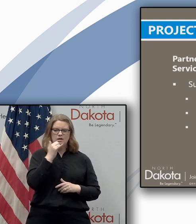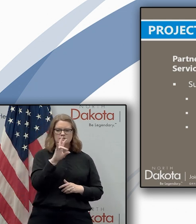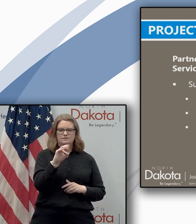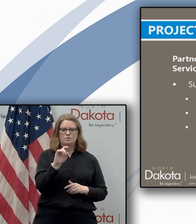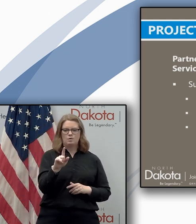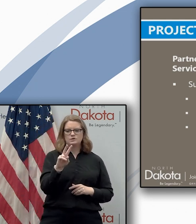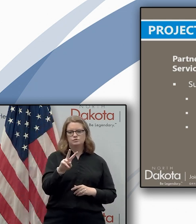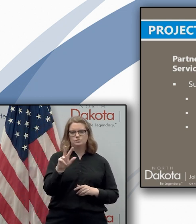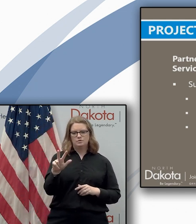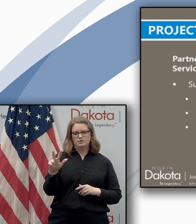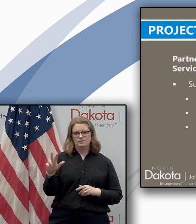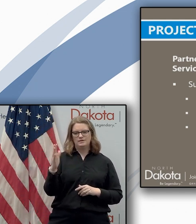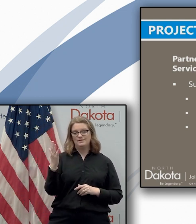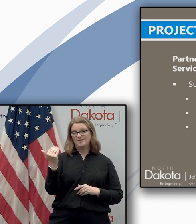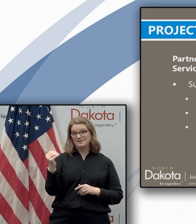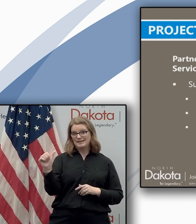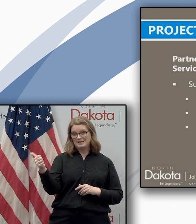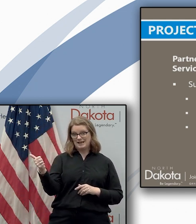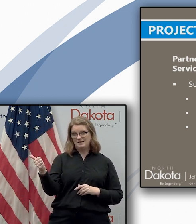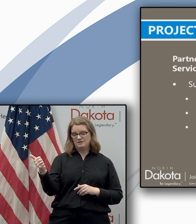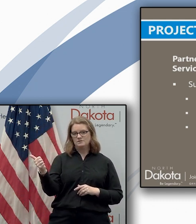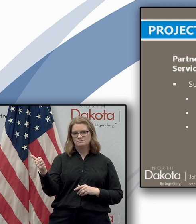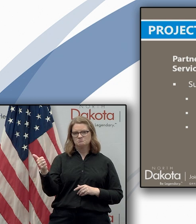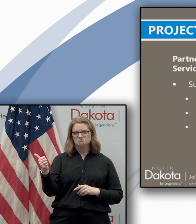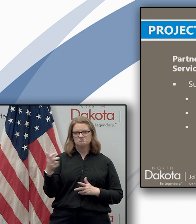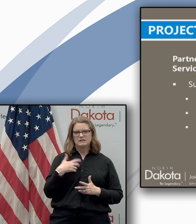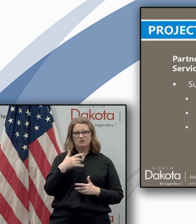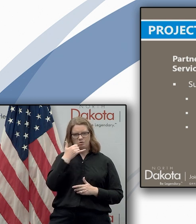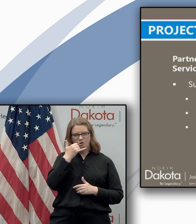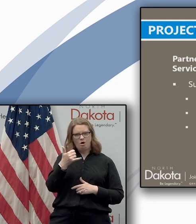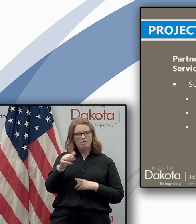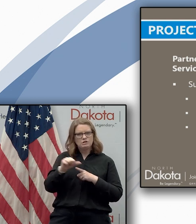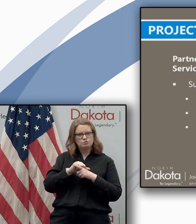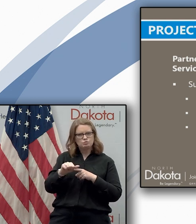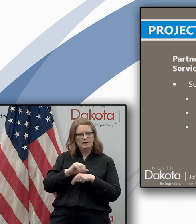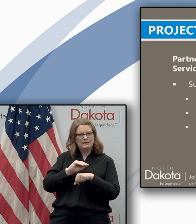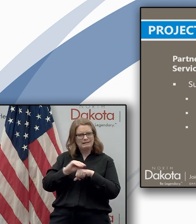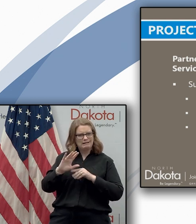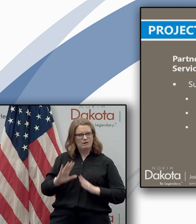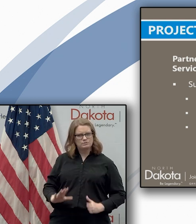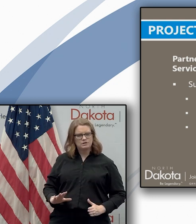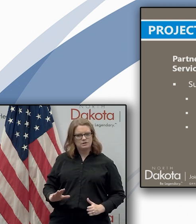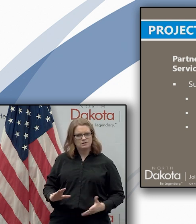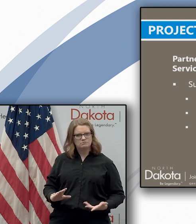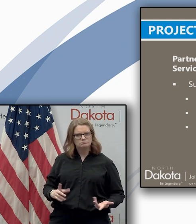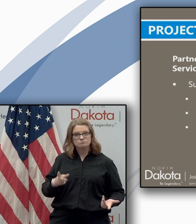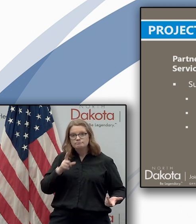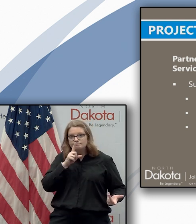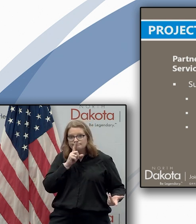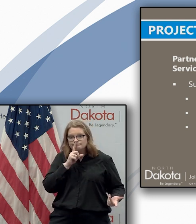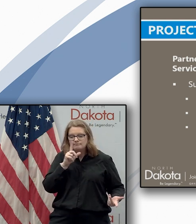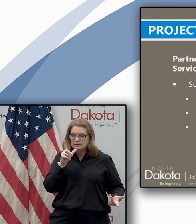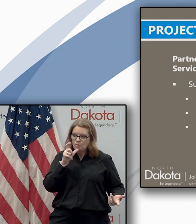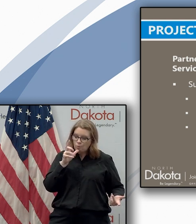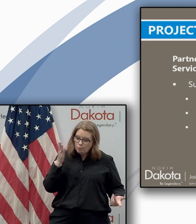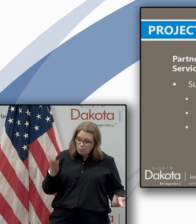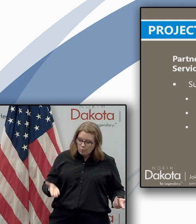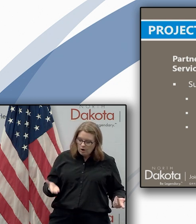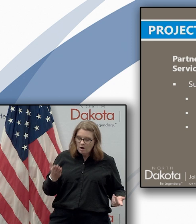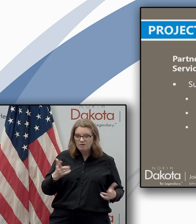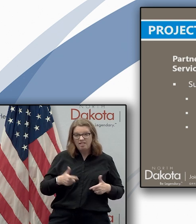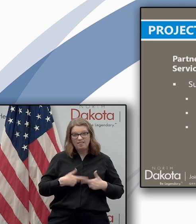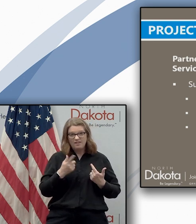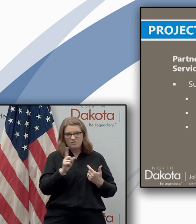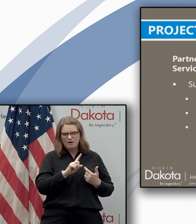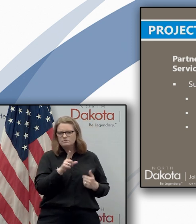-223-1510 you have an opportunity to talk to a trained counselor and again you don't have to share who you are uh where you